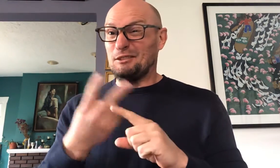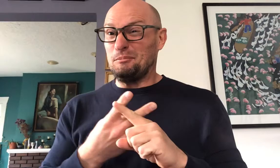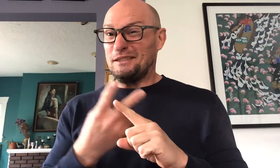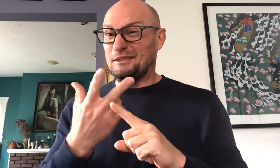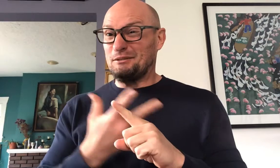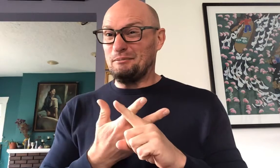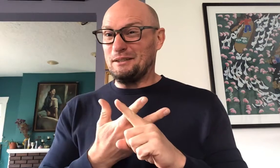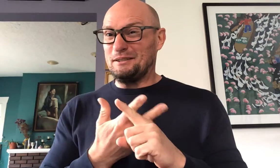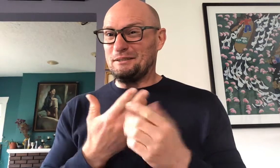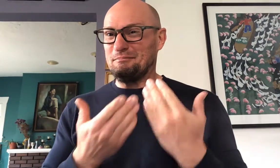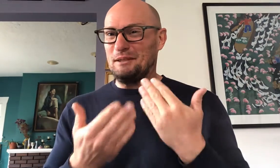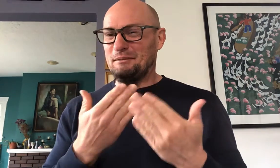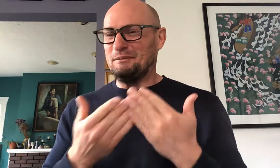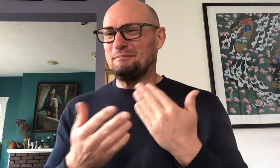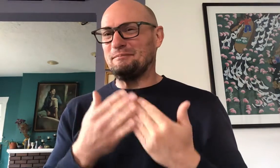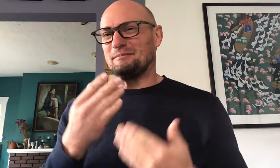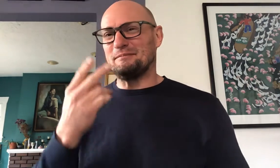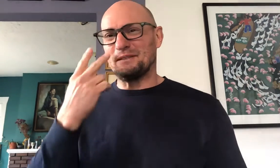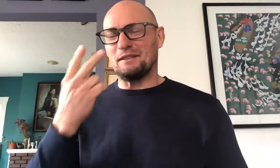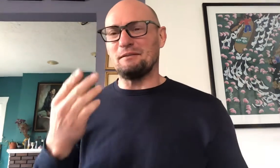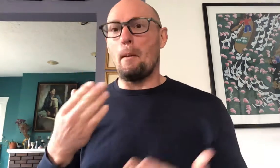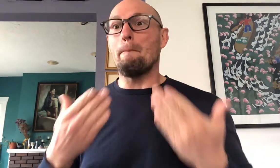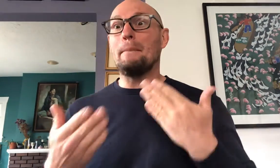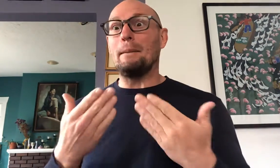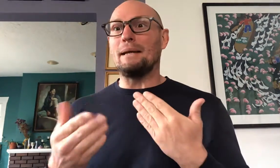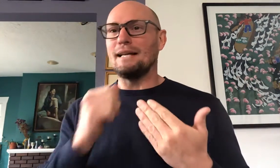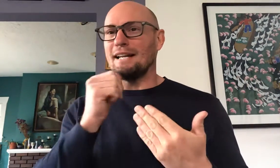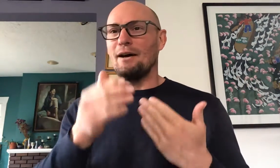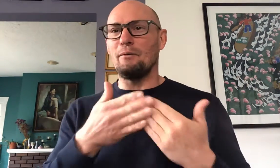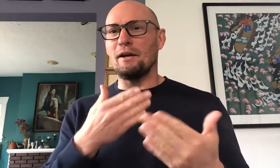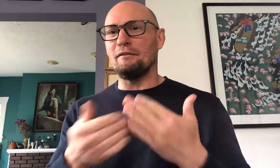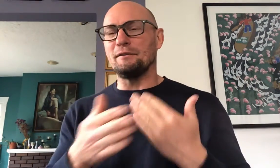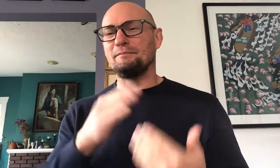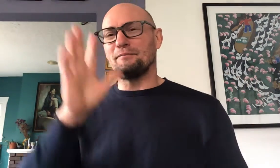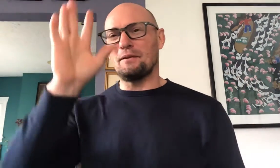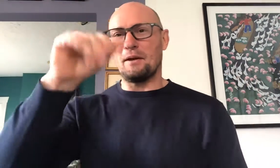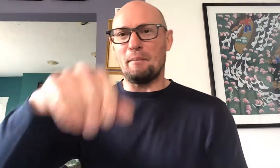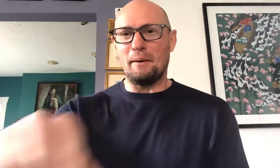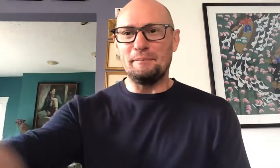two months three months maybe let's see maybe not whatever okay bye